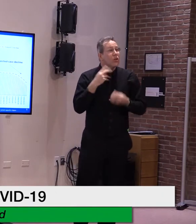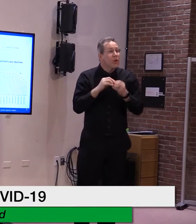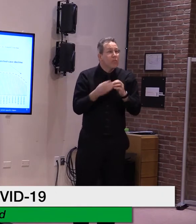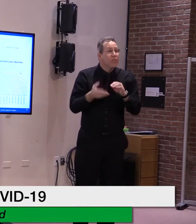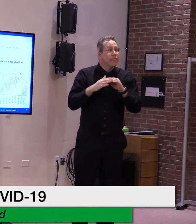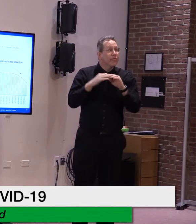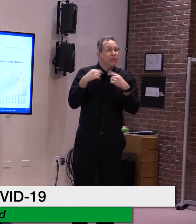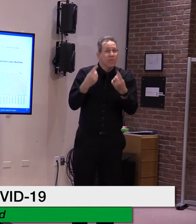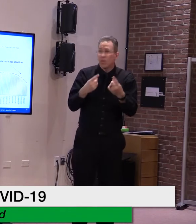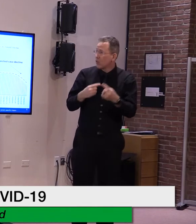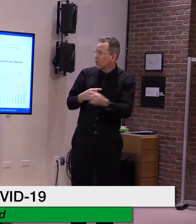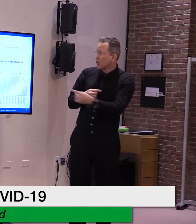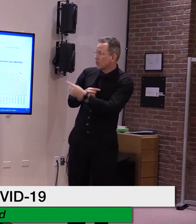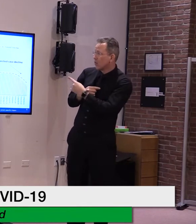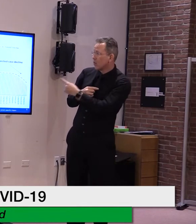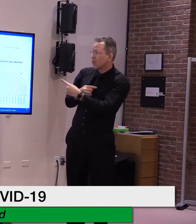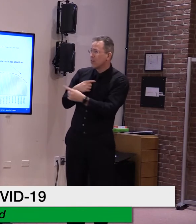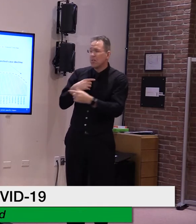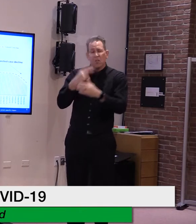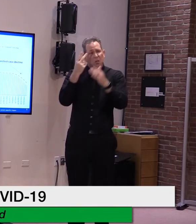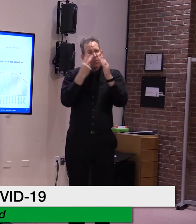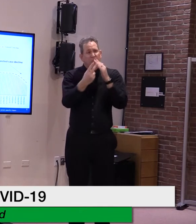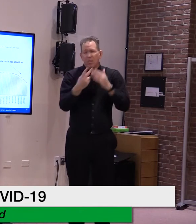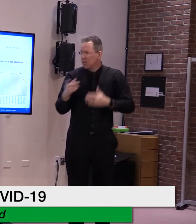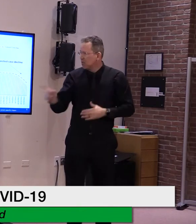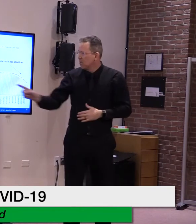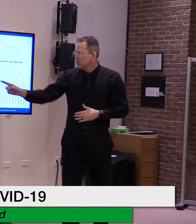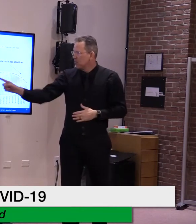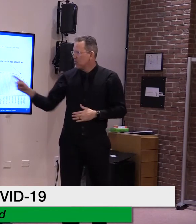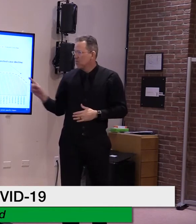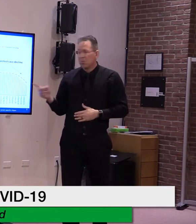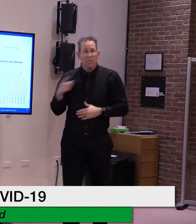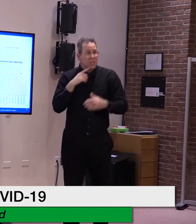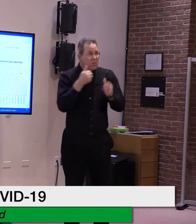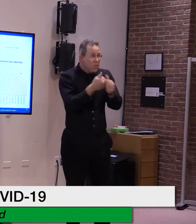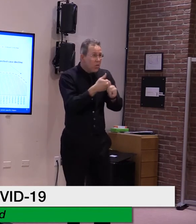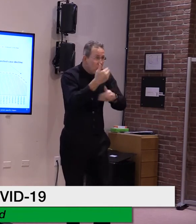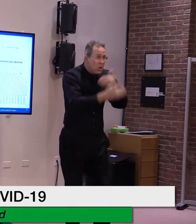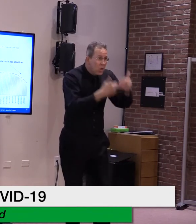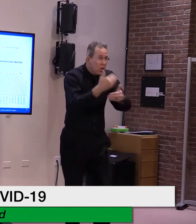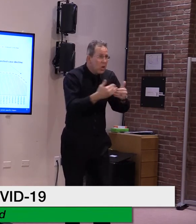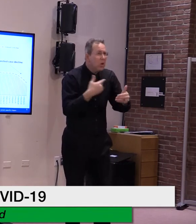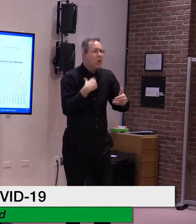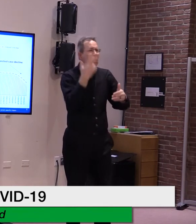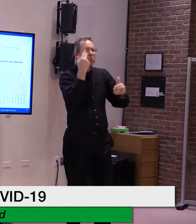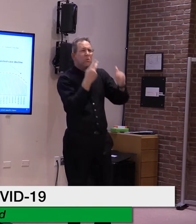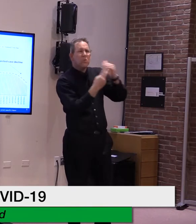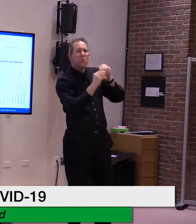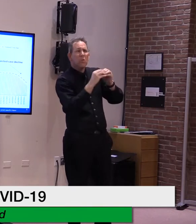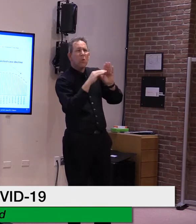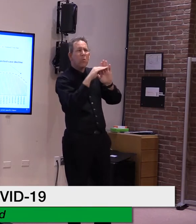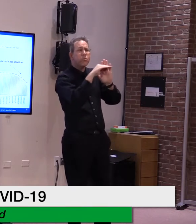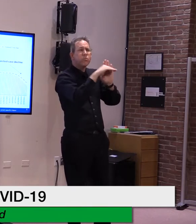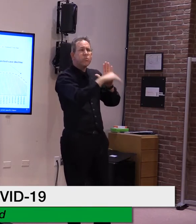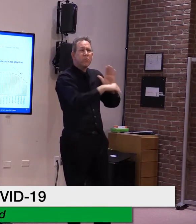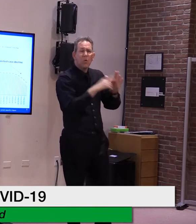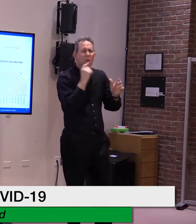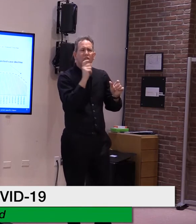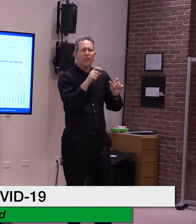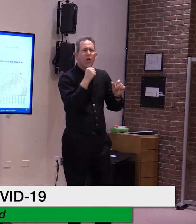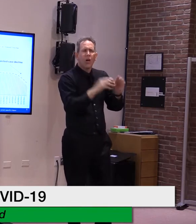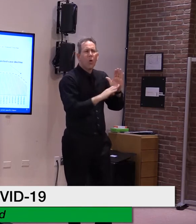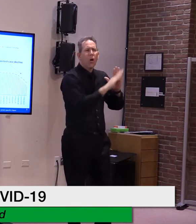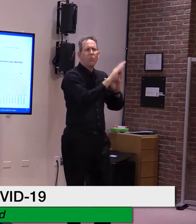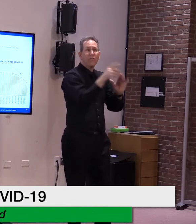steady trajectory of cases that will not rise any further, and is still projected to see a gradual